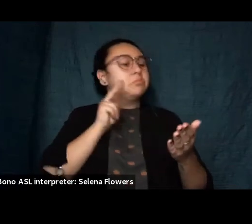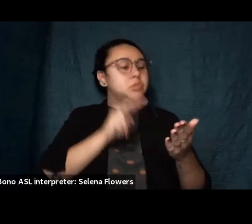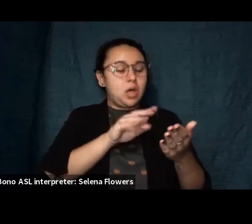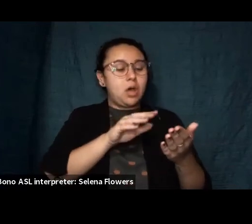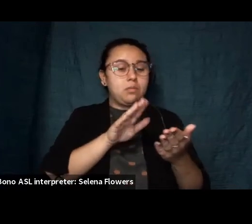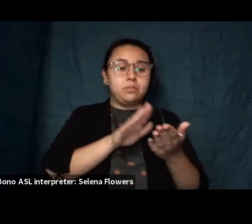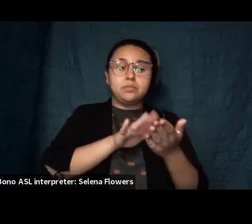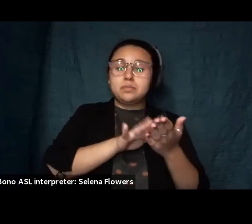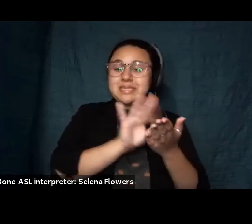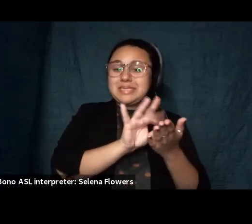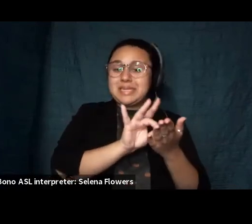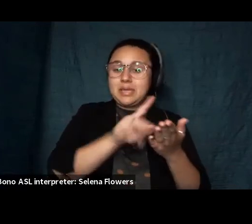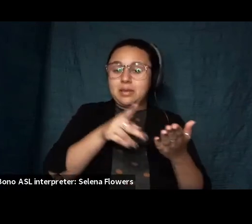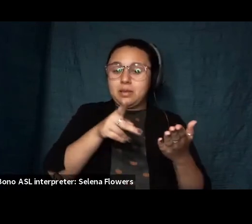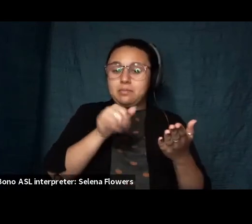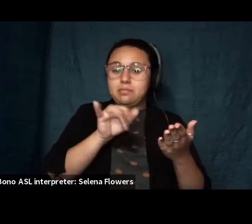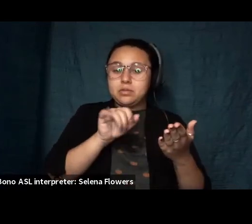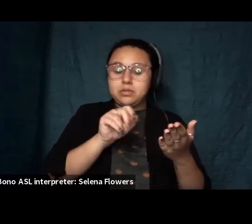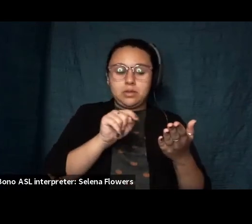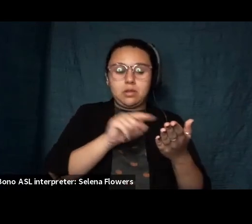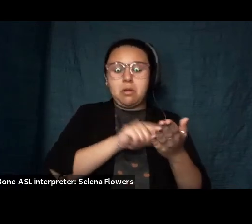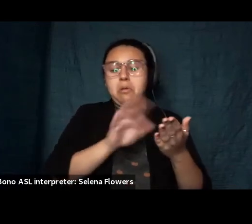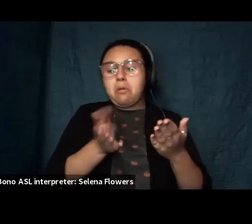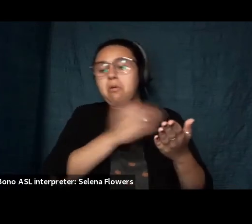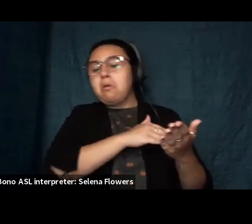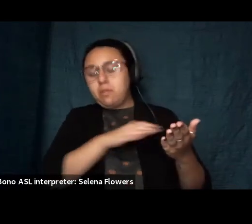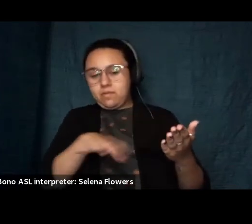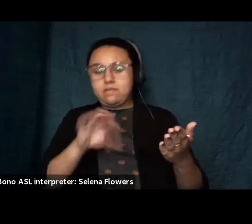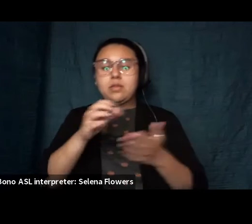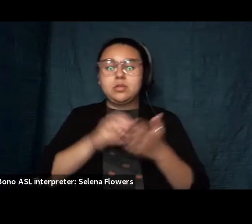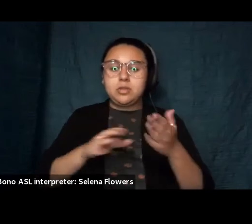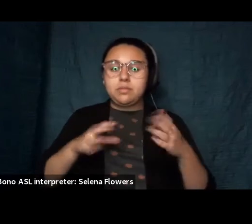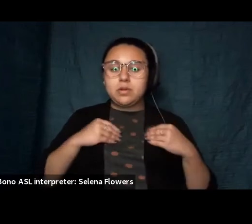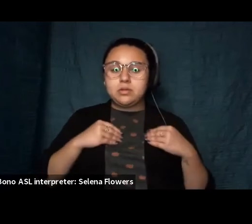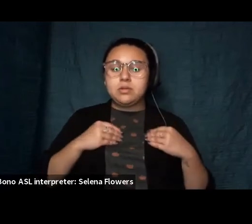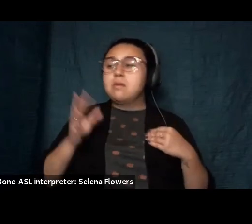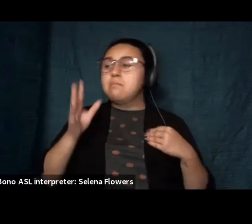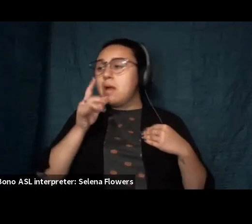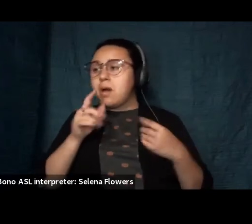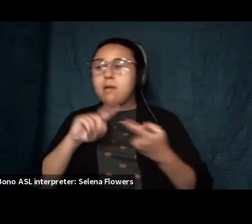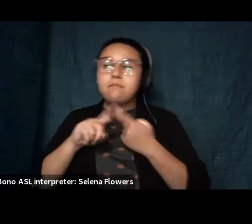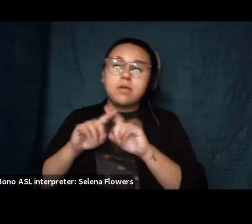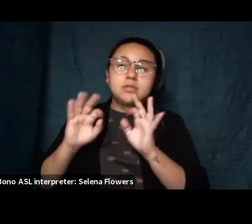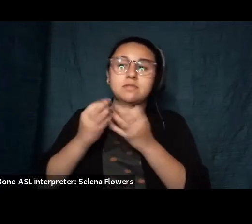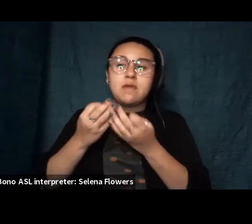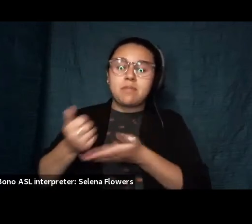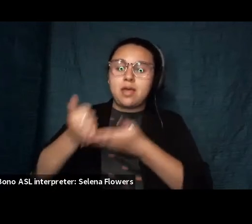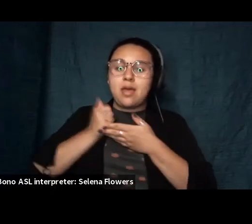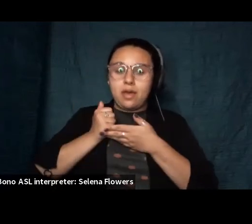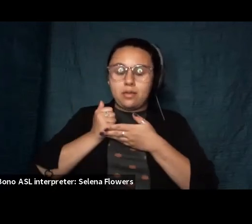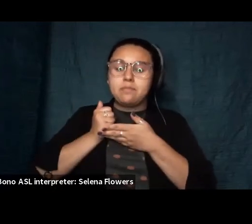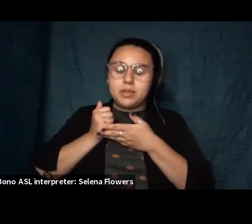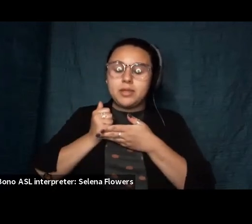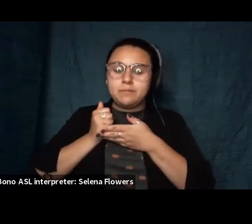were um just instrumental in my family's being able to kind of get through these years of illness and difficulty but